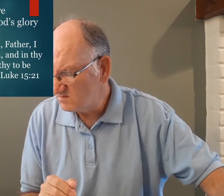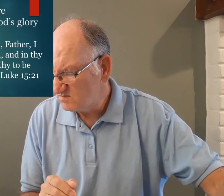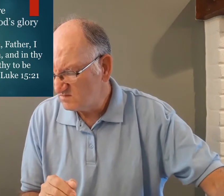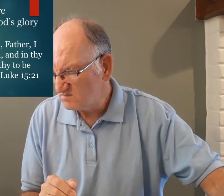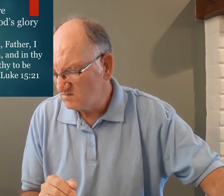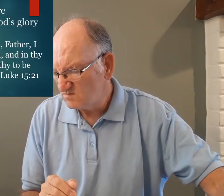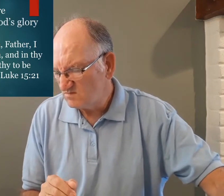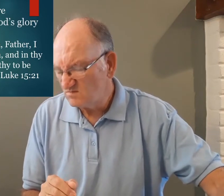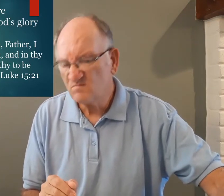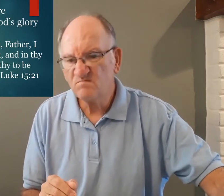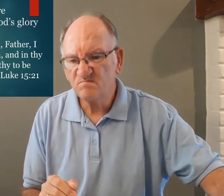have another verse